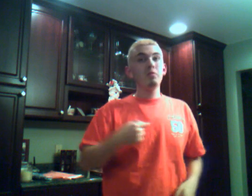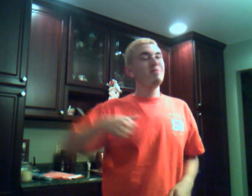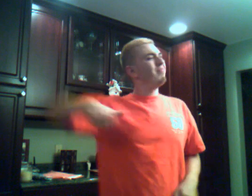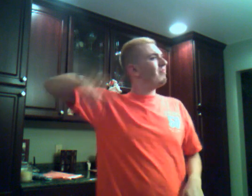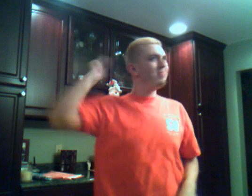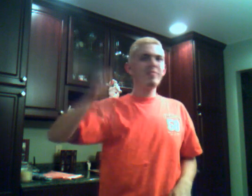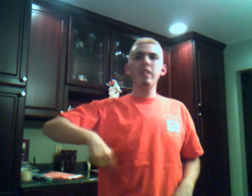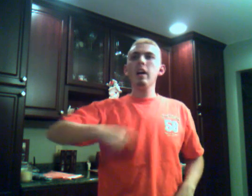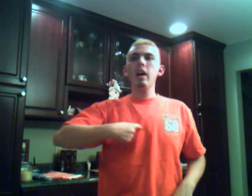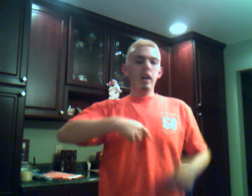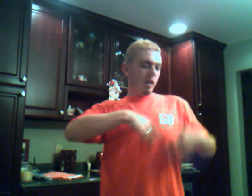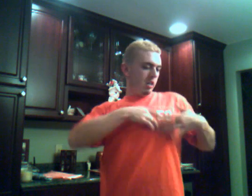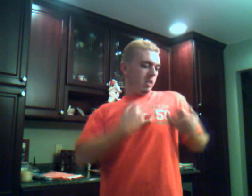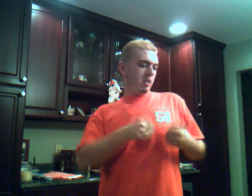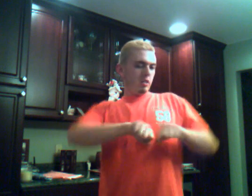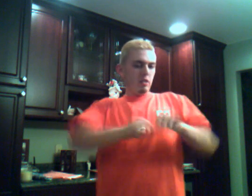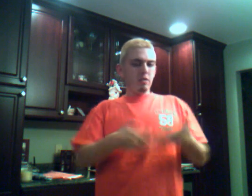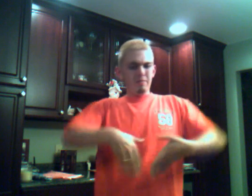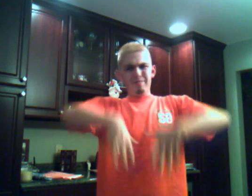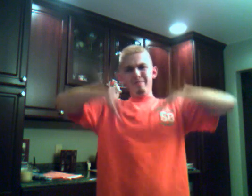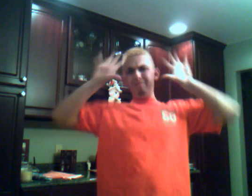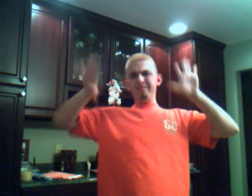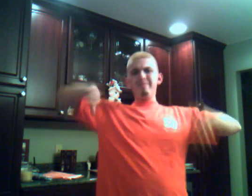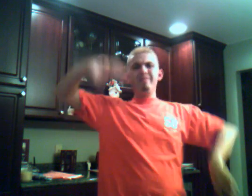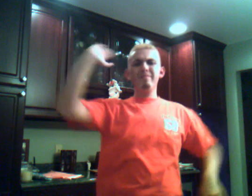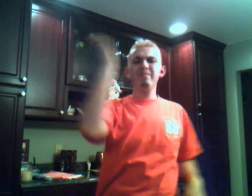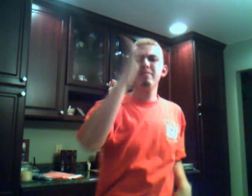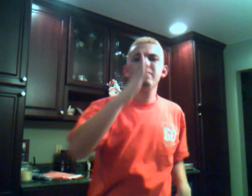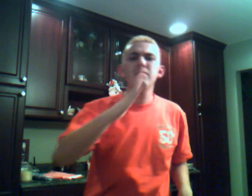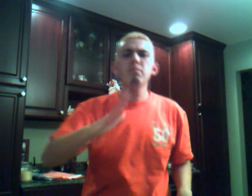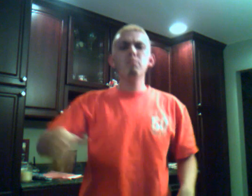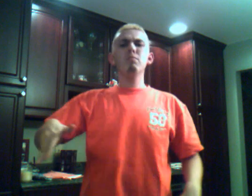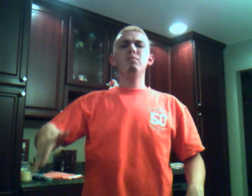second chance